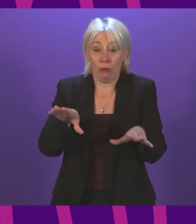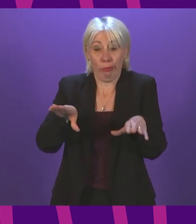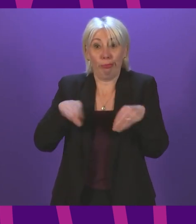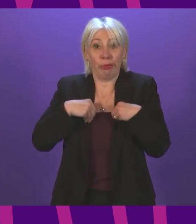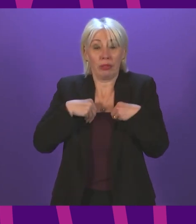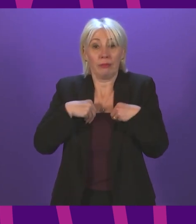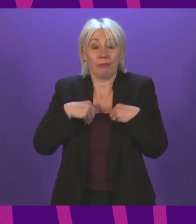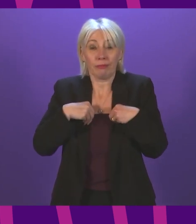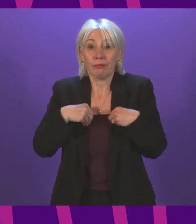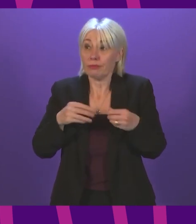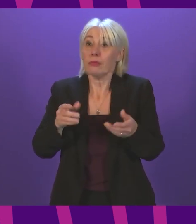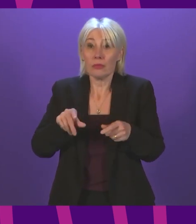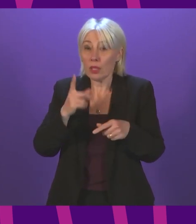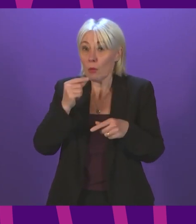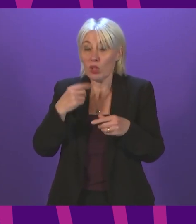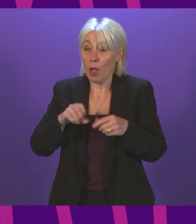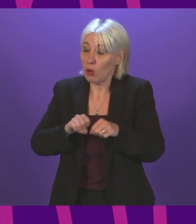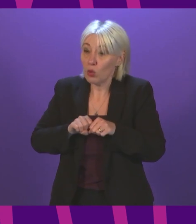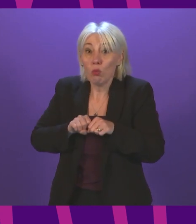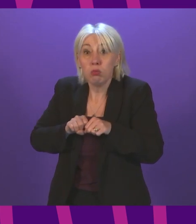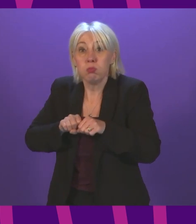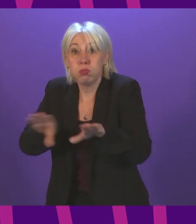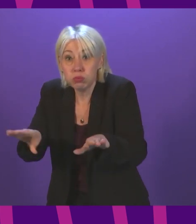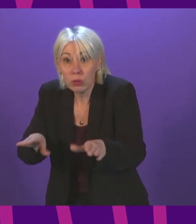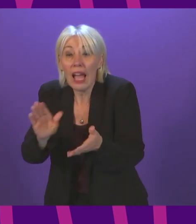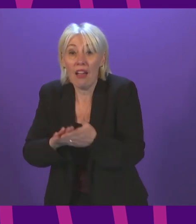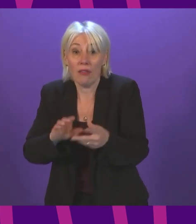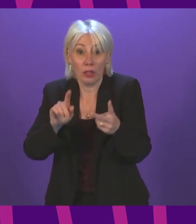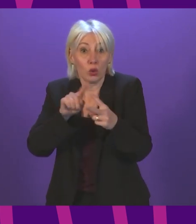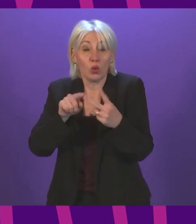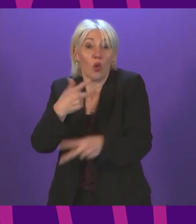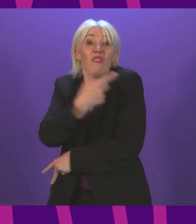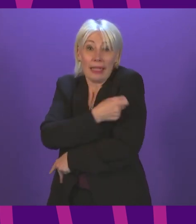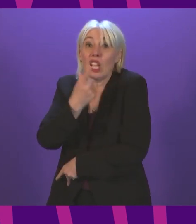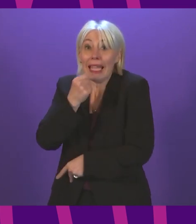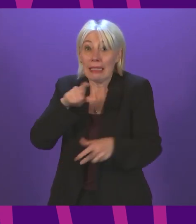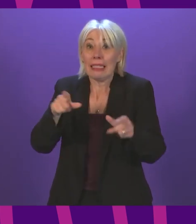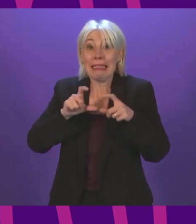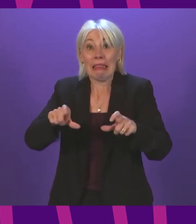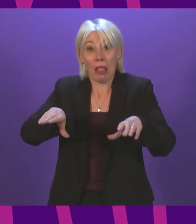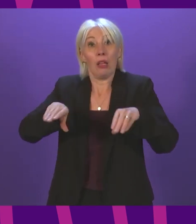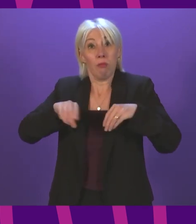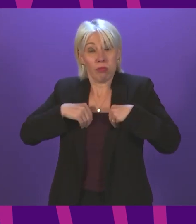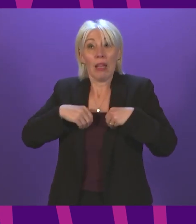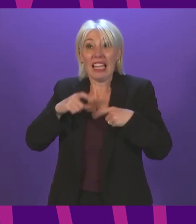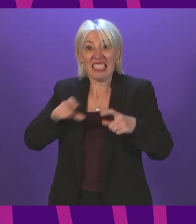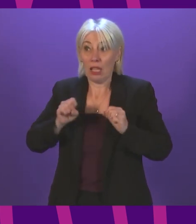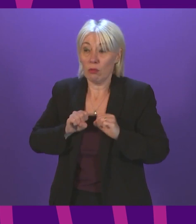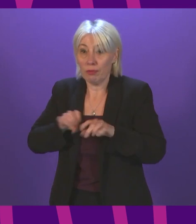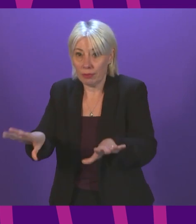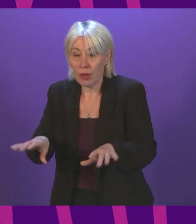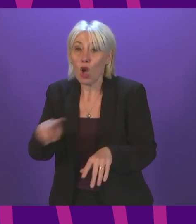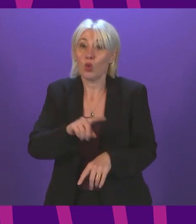virus and you can still spread the virus even if you have been vaccinated. So let me quote the Welsh First Minister